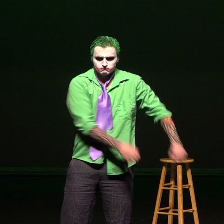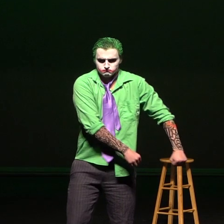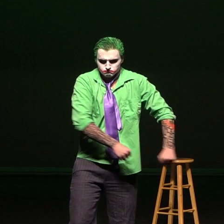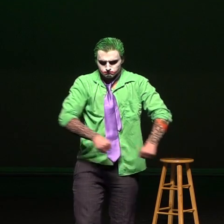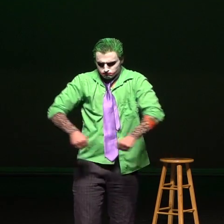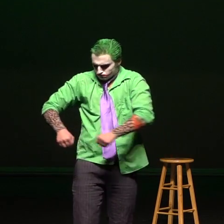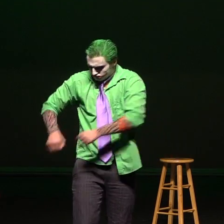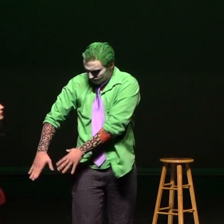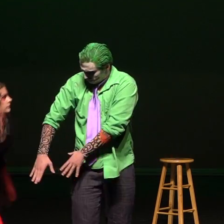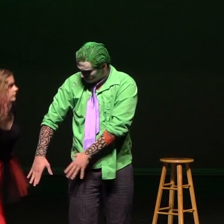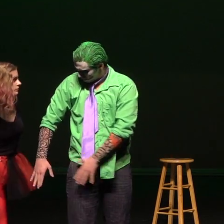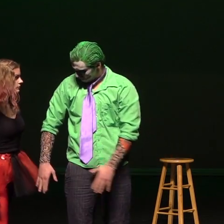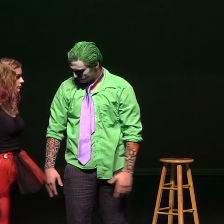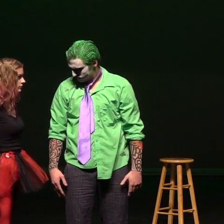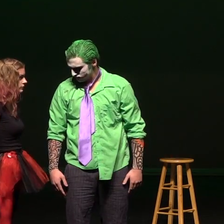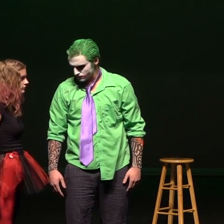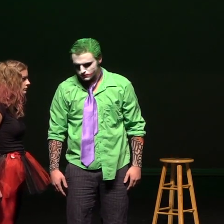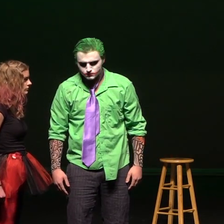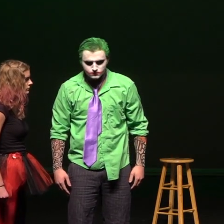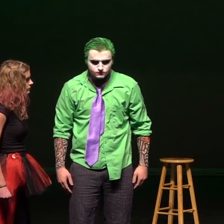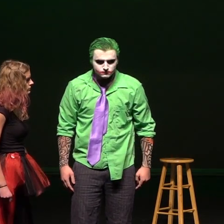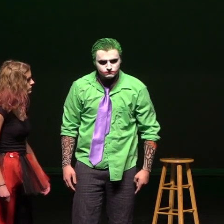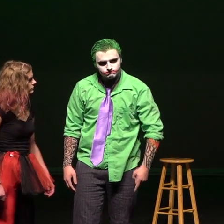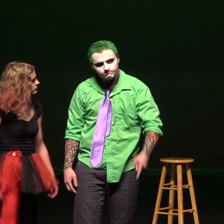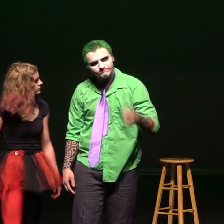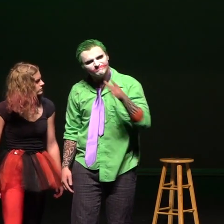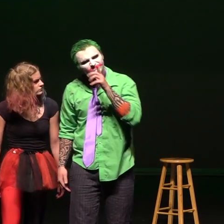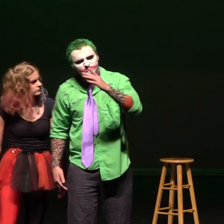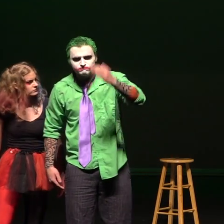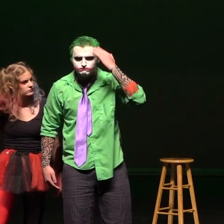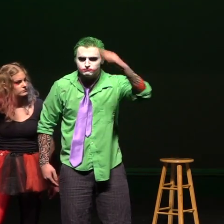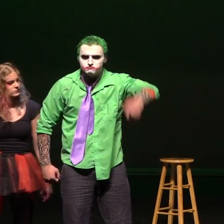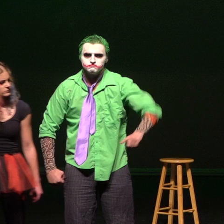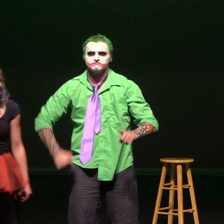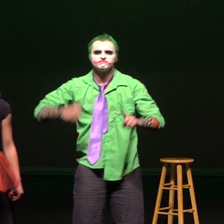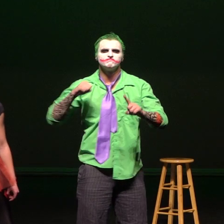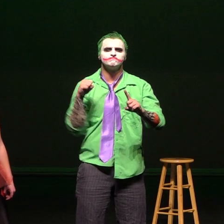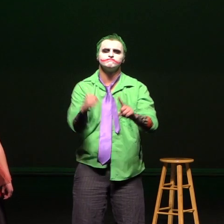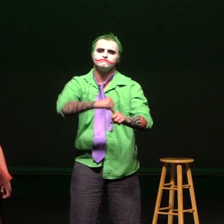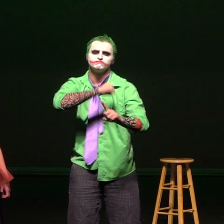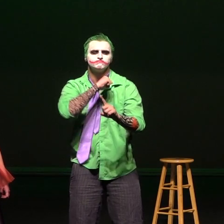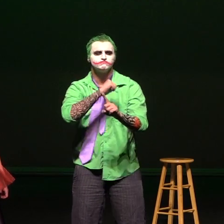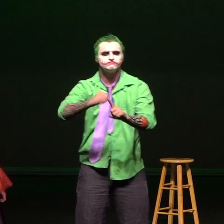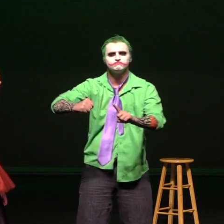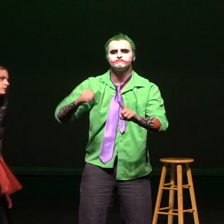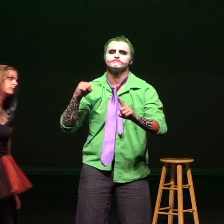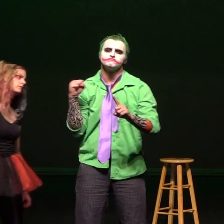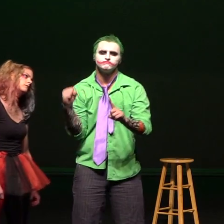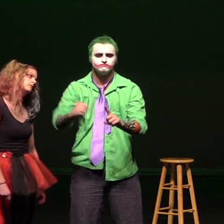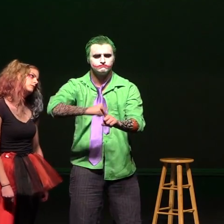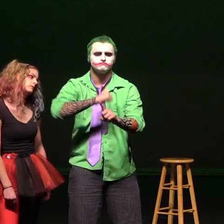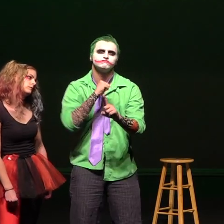sudden moves You don't know the half of the abuse